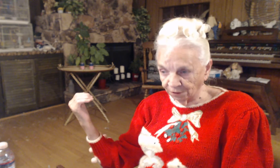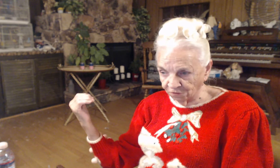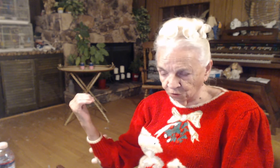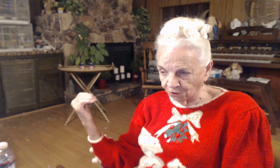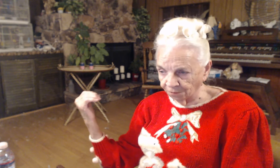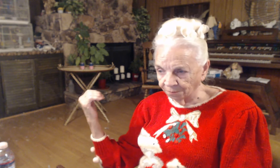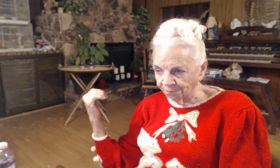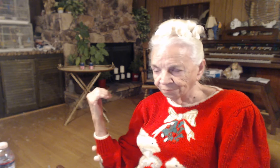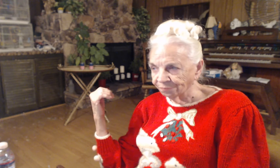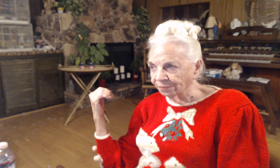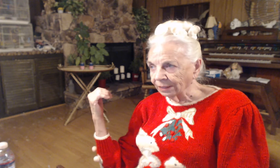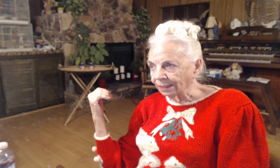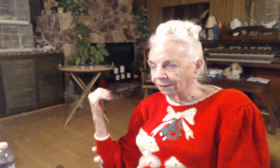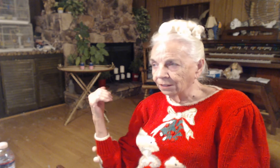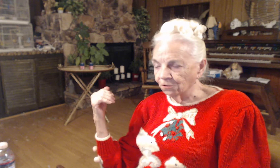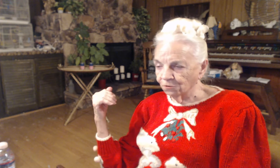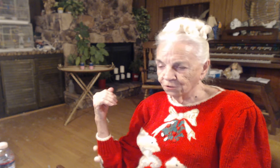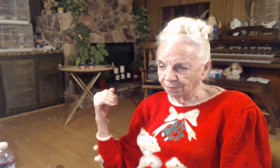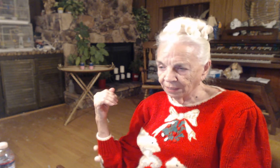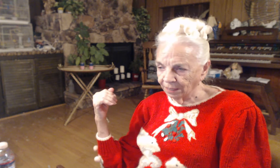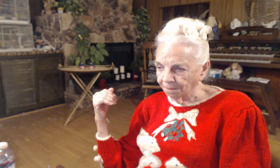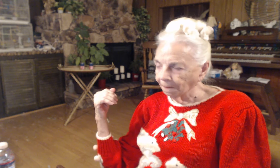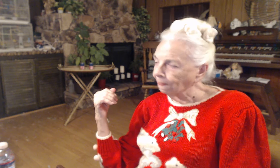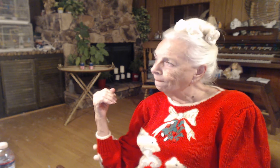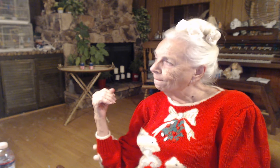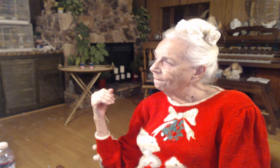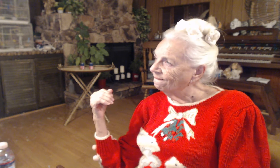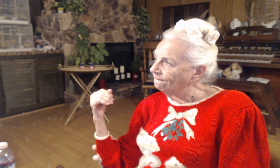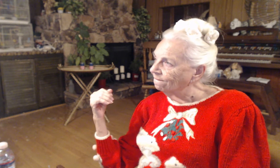Jordan. That used to be